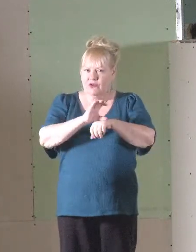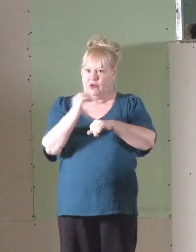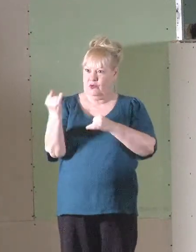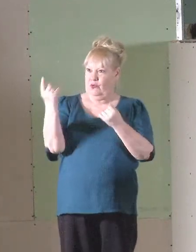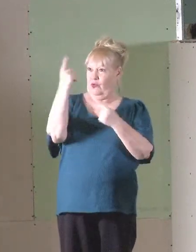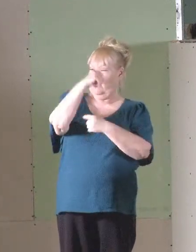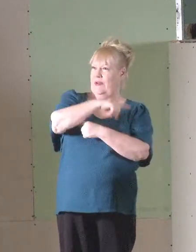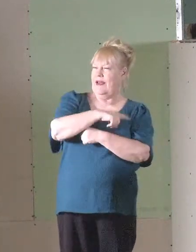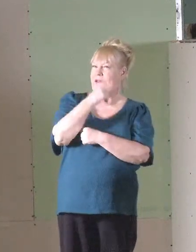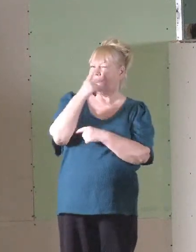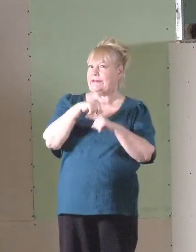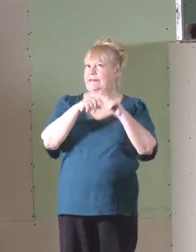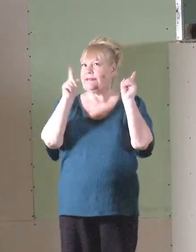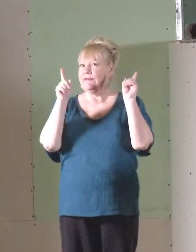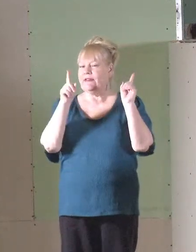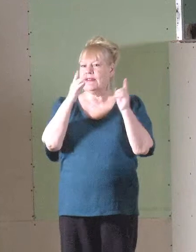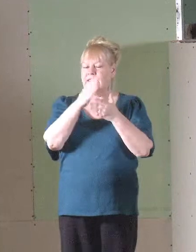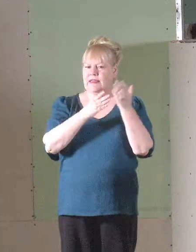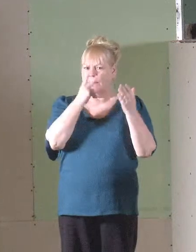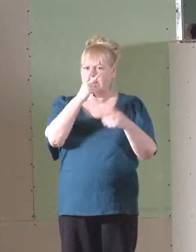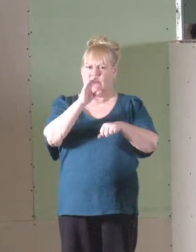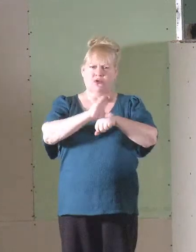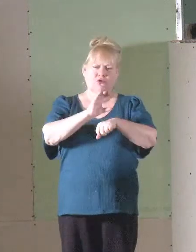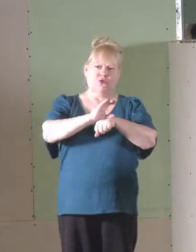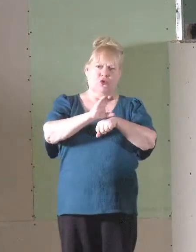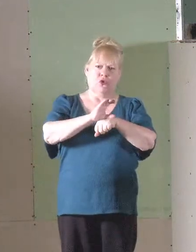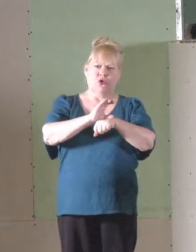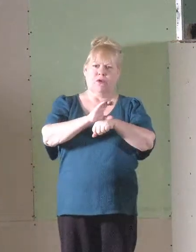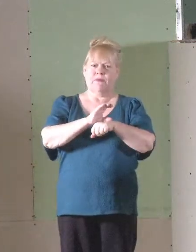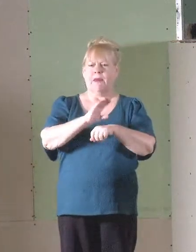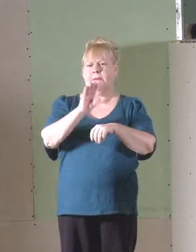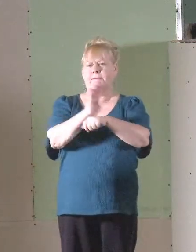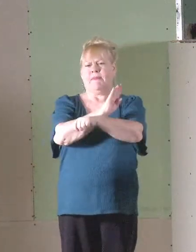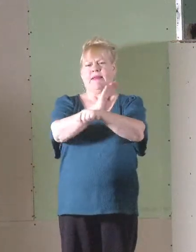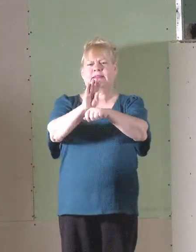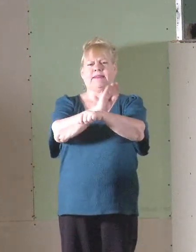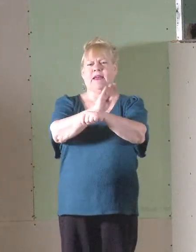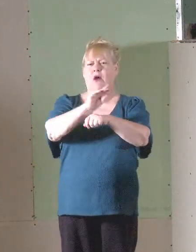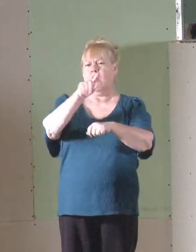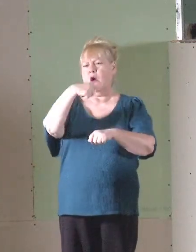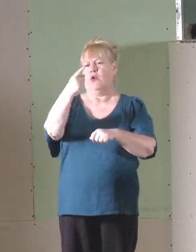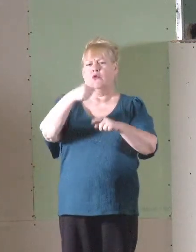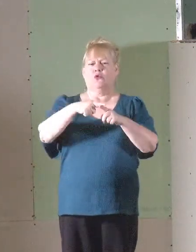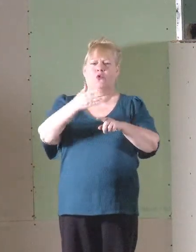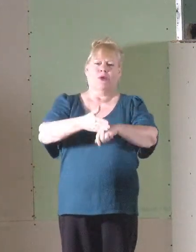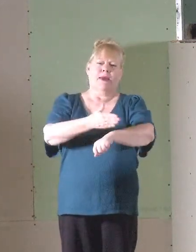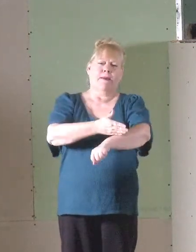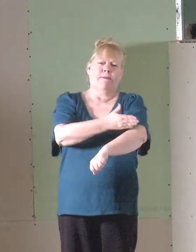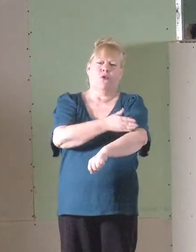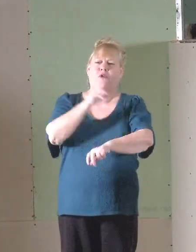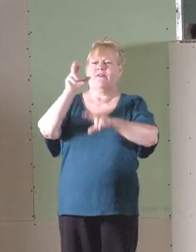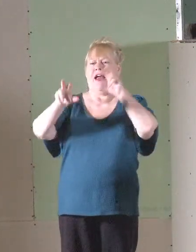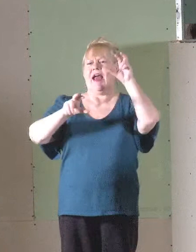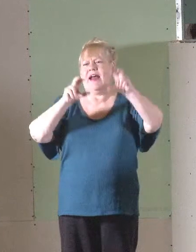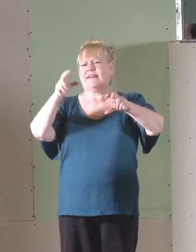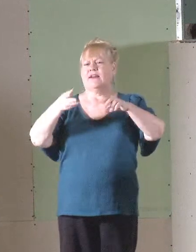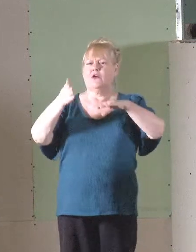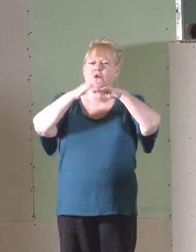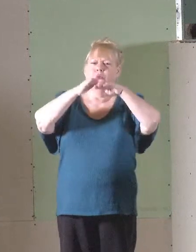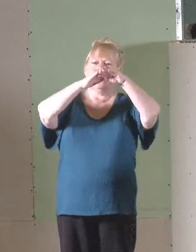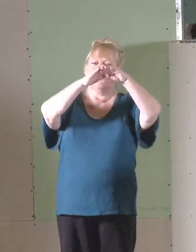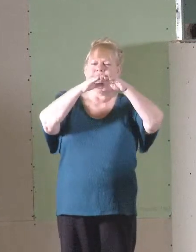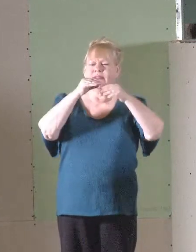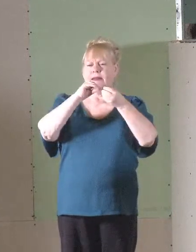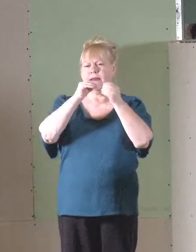and age. Some see the church as a corporation that exists only to improve assets and increase numbers and gain